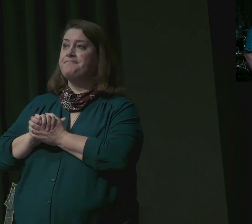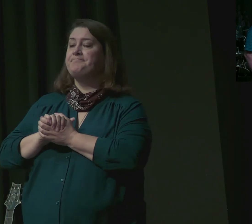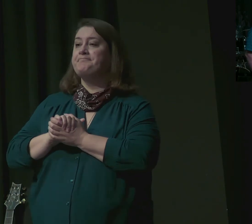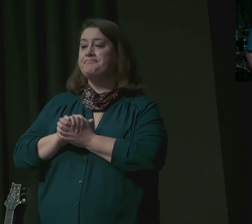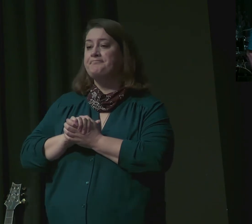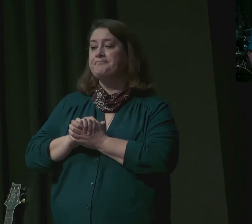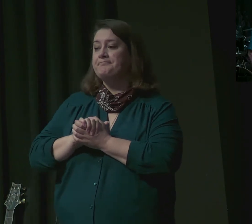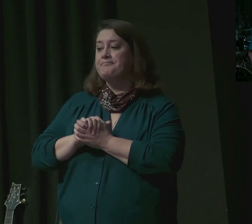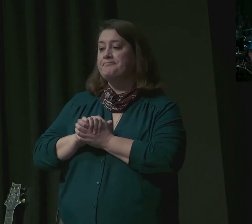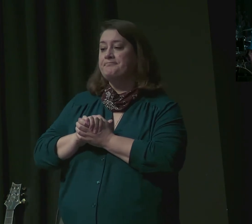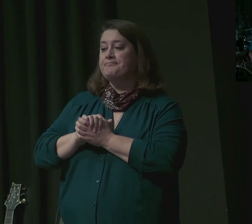nothing